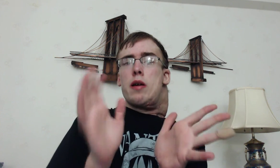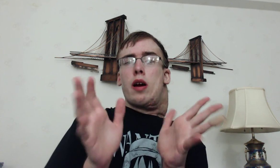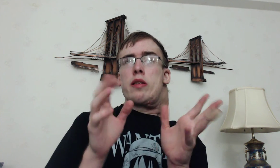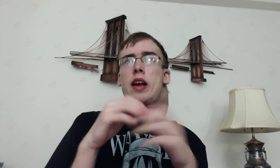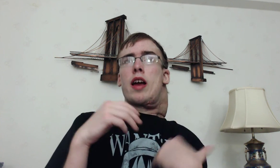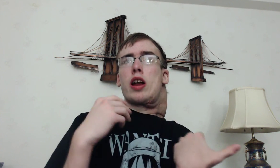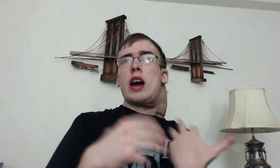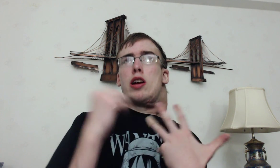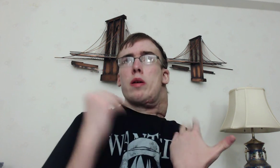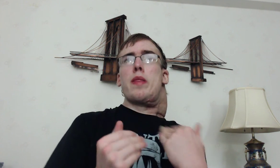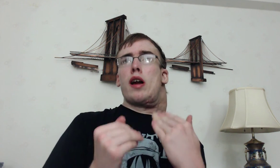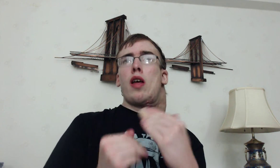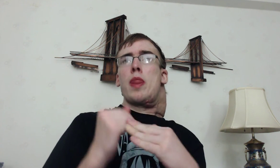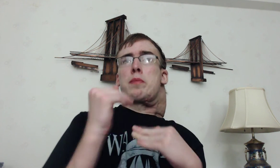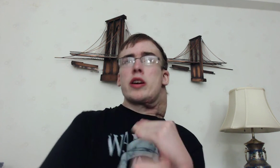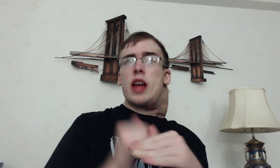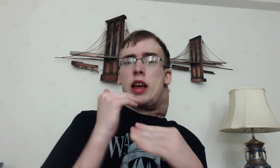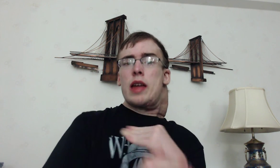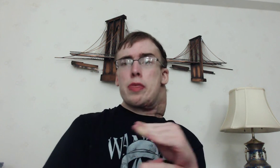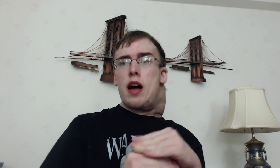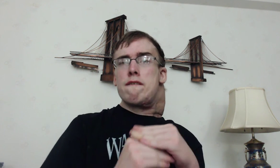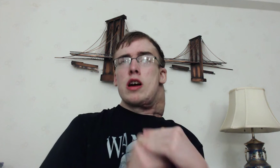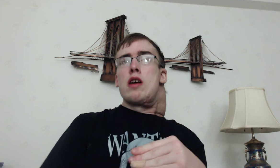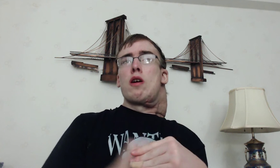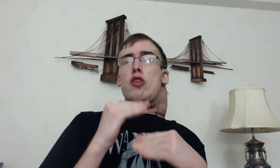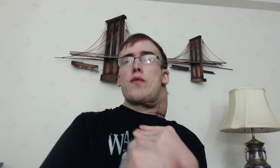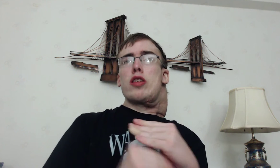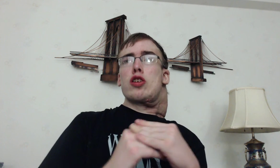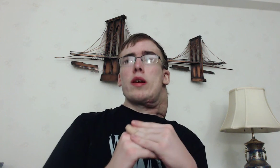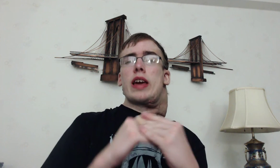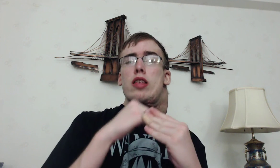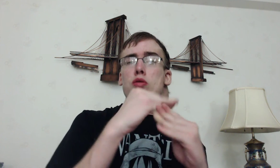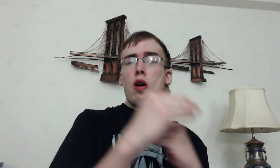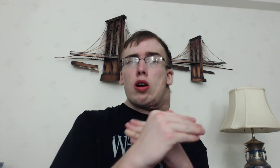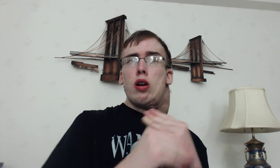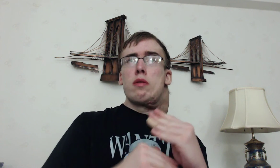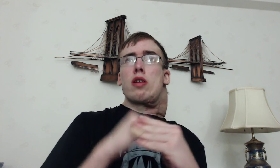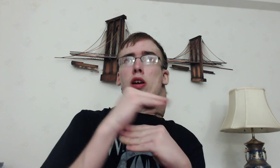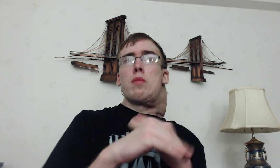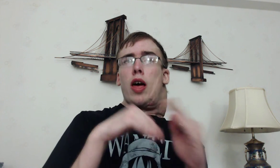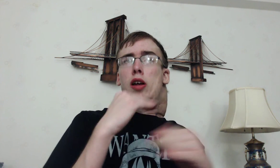Is that It's kind of going to be Like a lot of the pre-time gift stuff Or Luffy is just going to get stronger Little by little